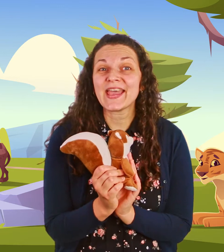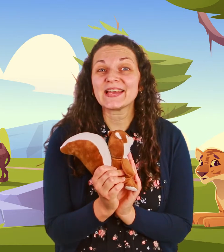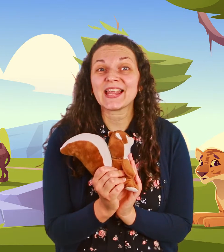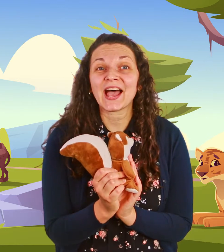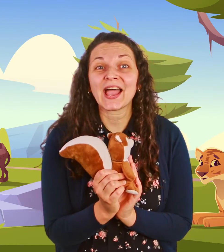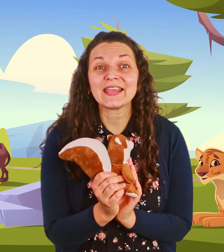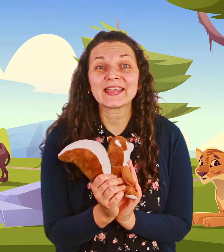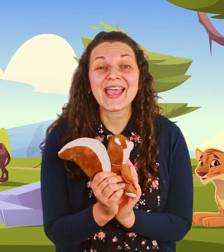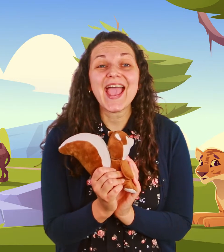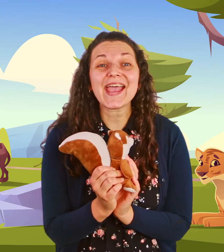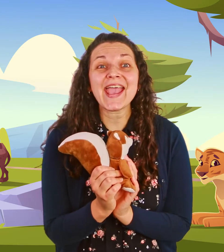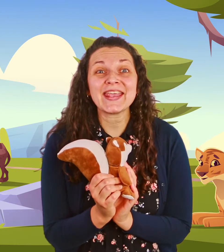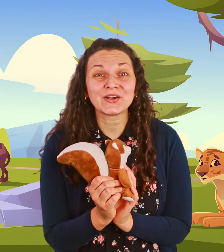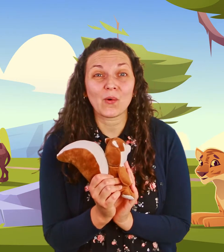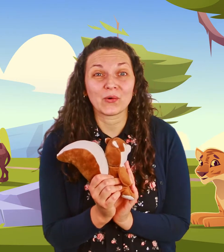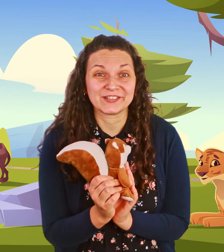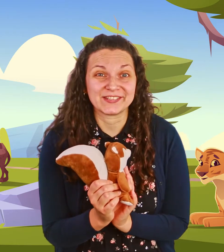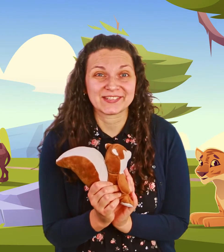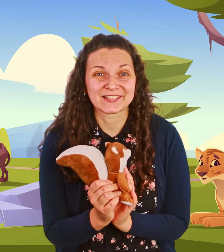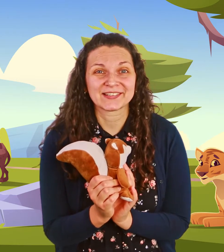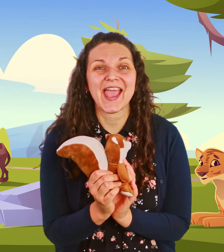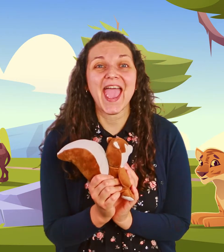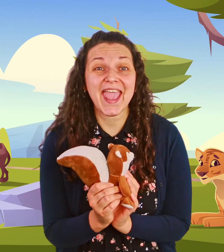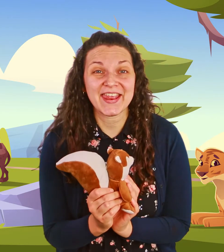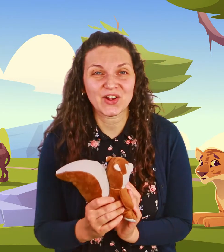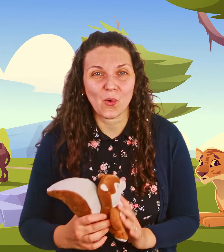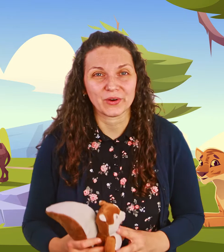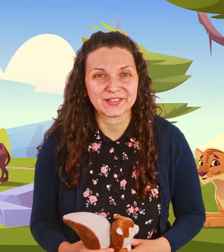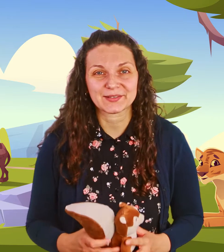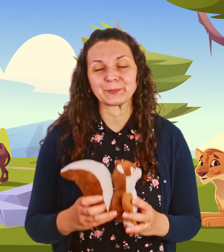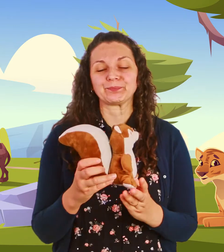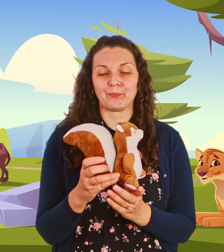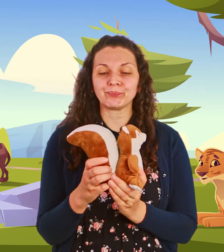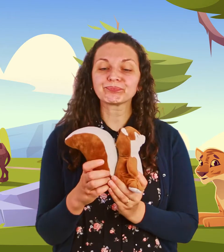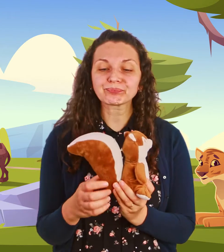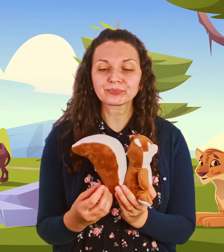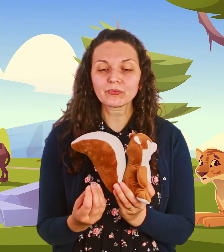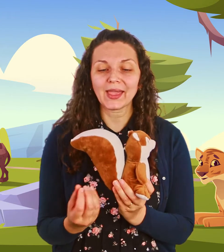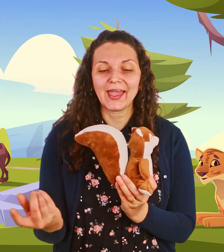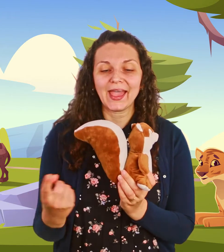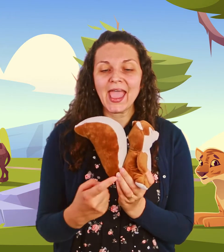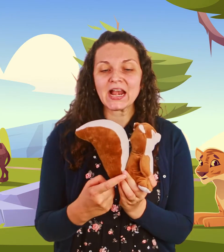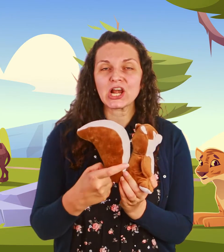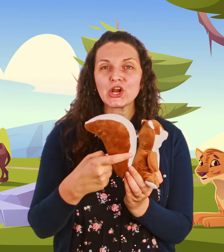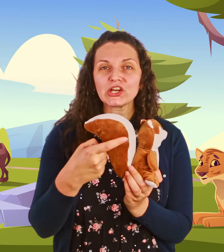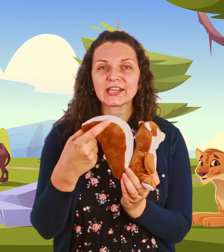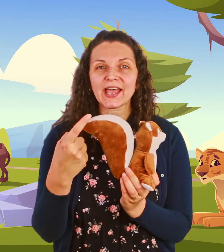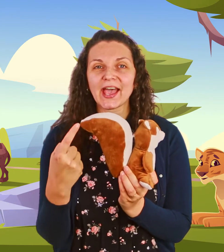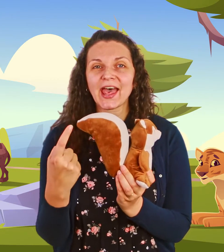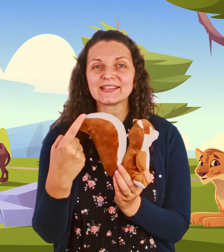like acorns acorns and look at